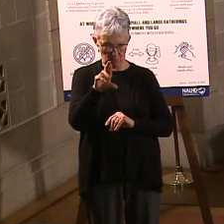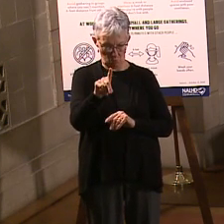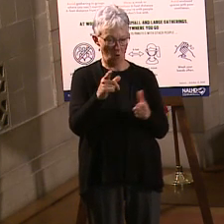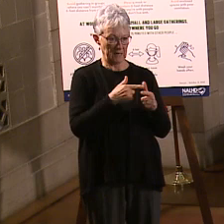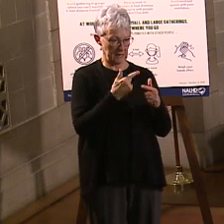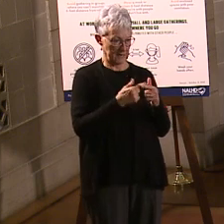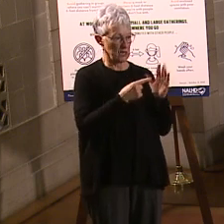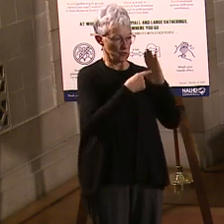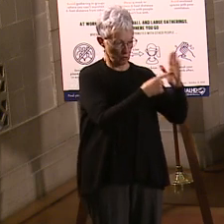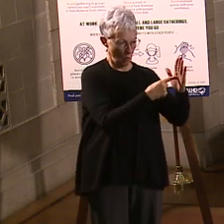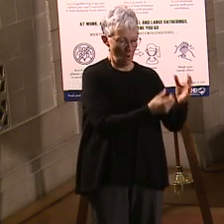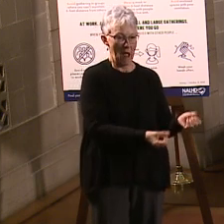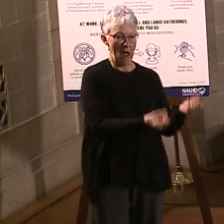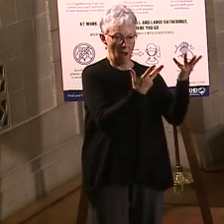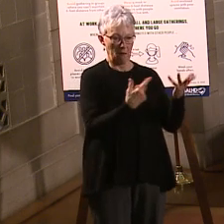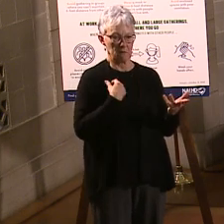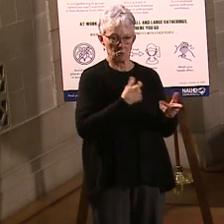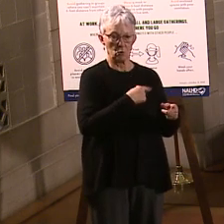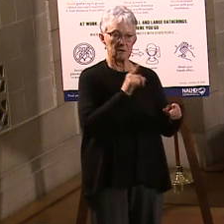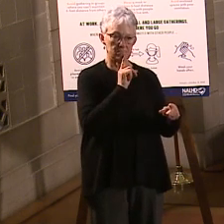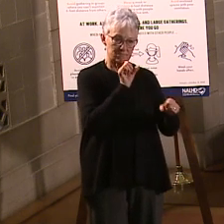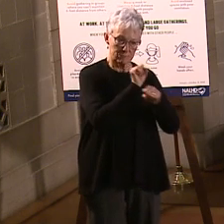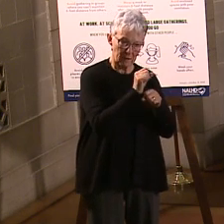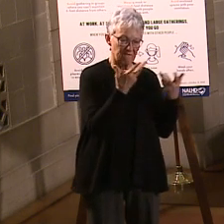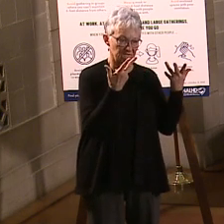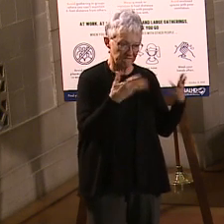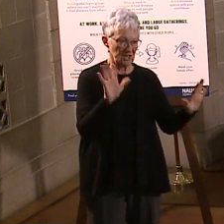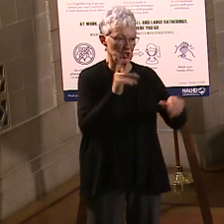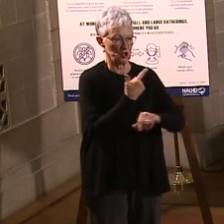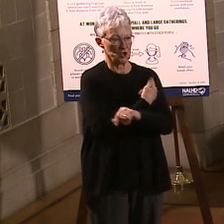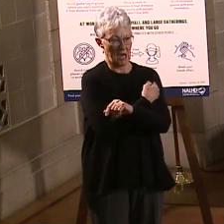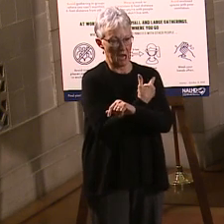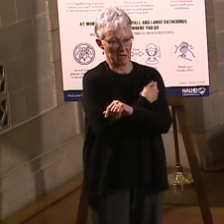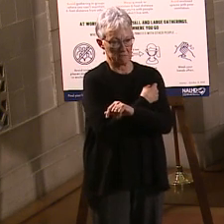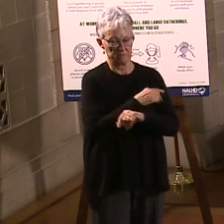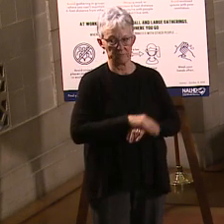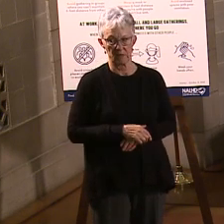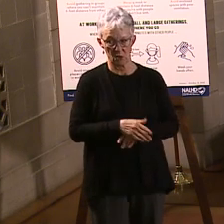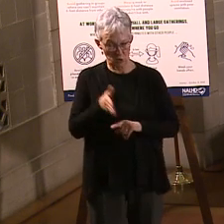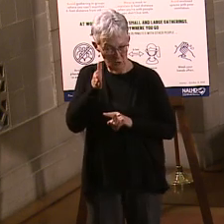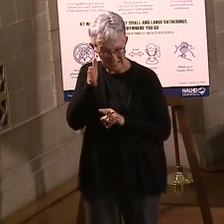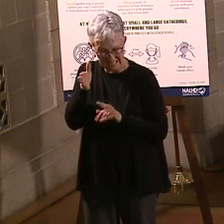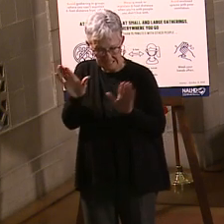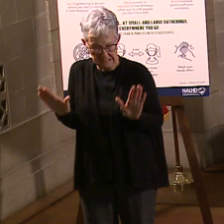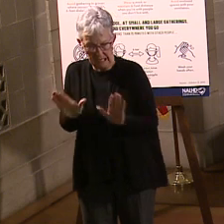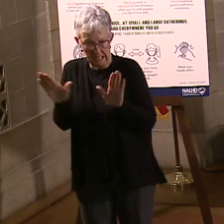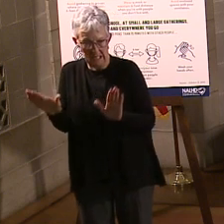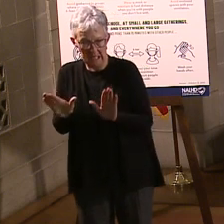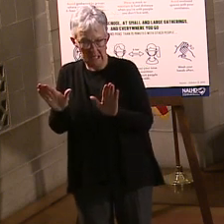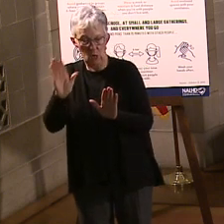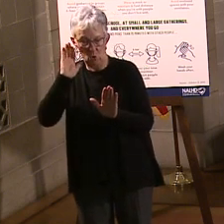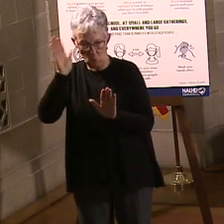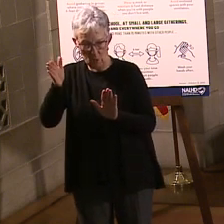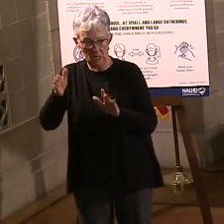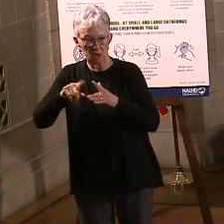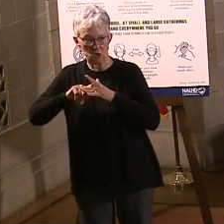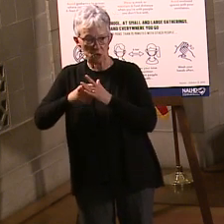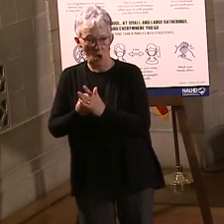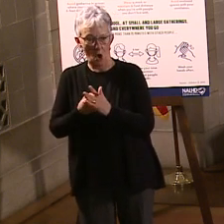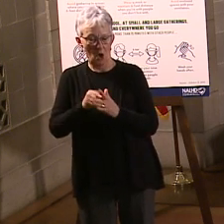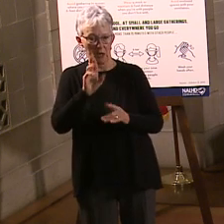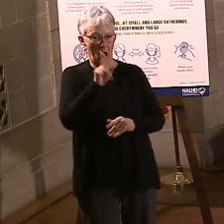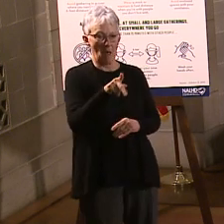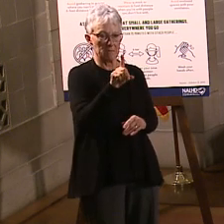So for example, on Sunday, we'll update everything we've received this week because we're able to start using it next week.